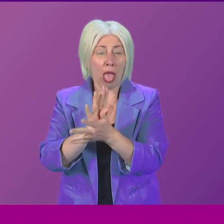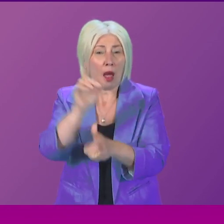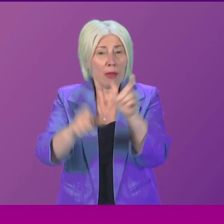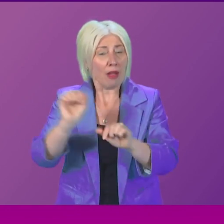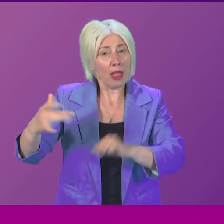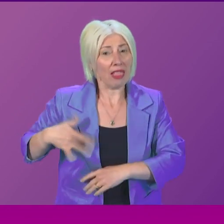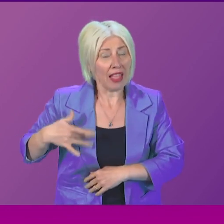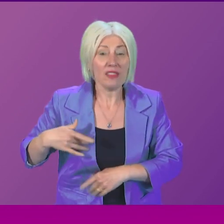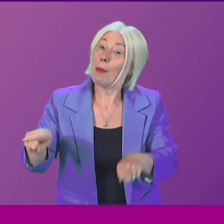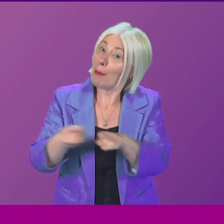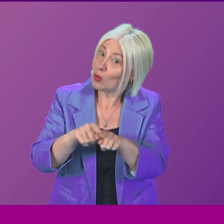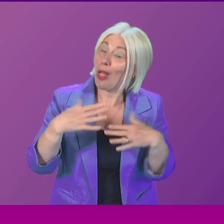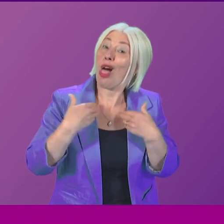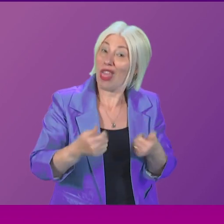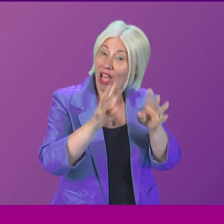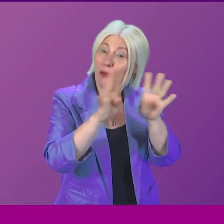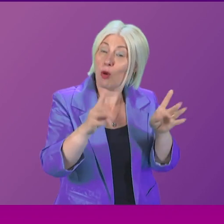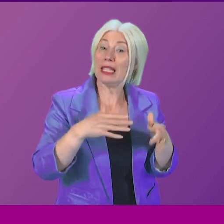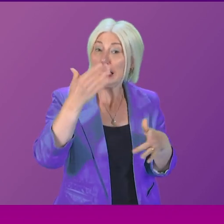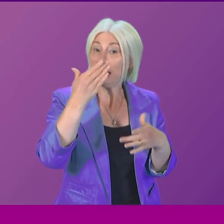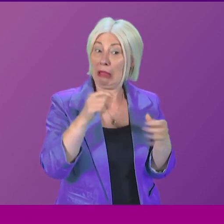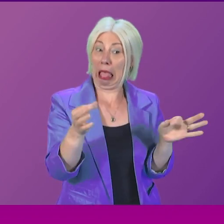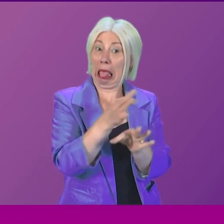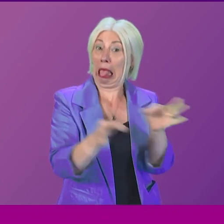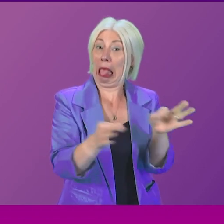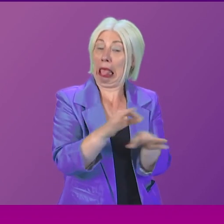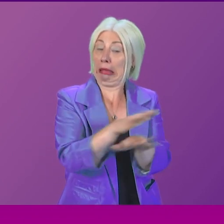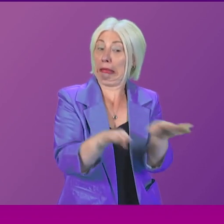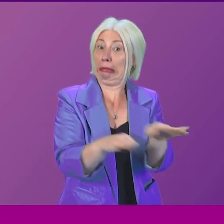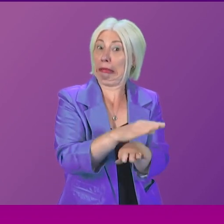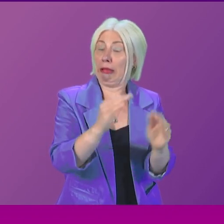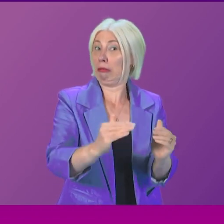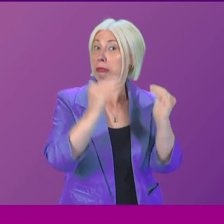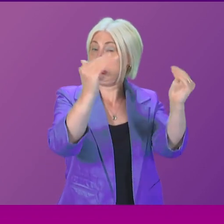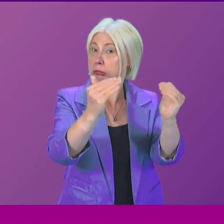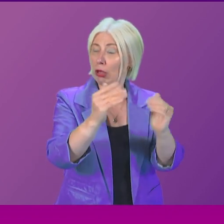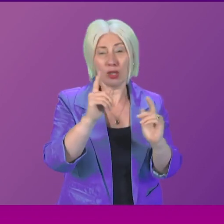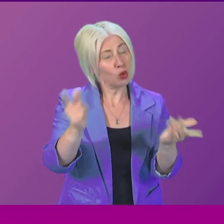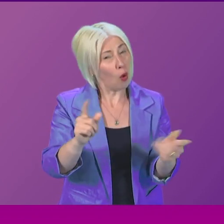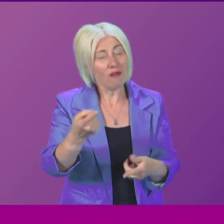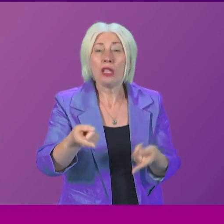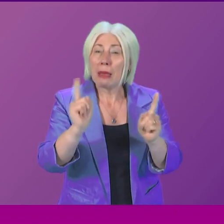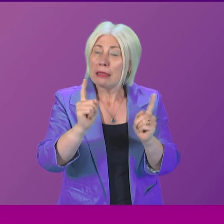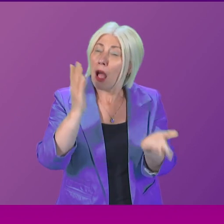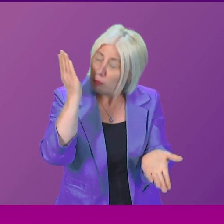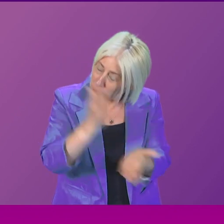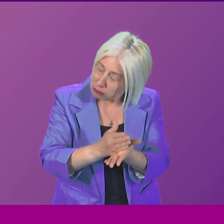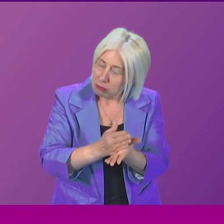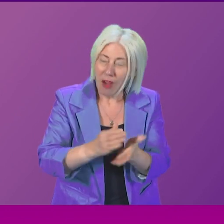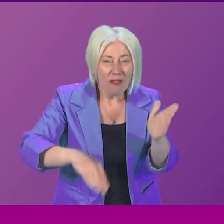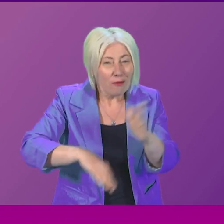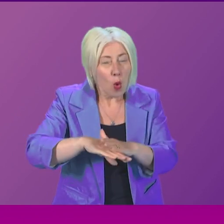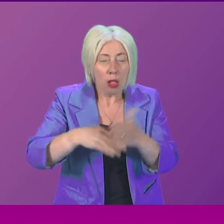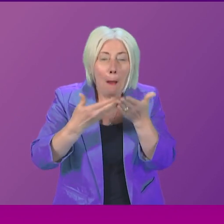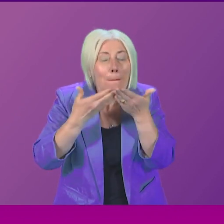actions of the Health Board suggest a cover-up at the highest level. First Minister, doesn't this simply demand a full public